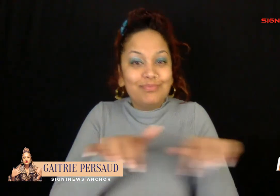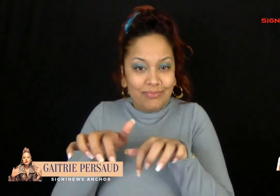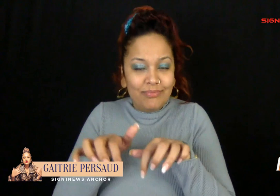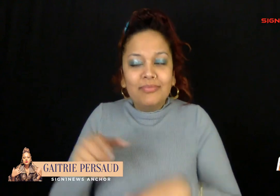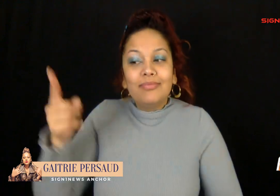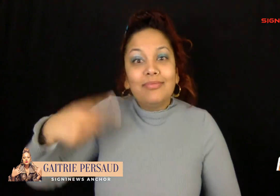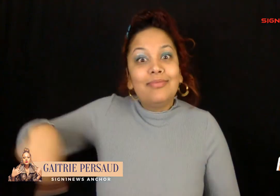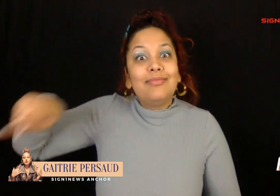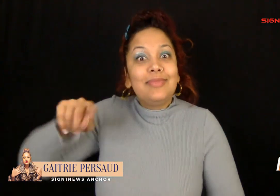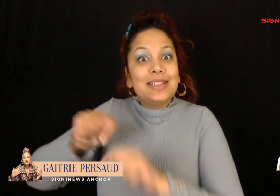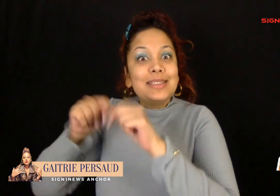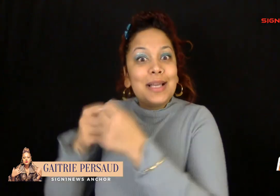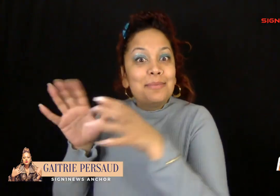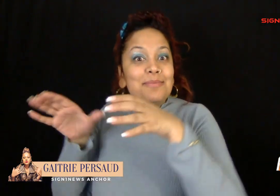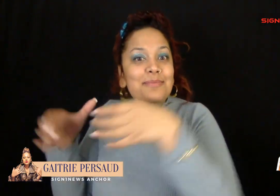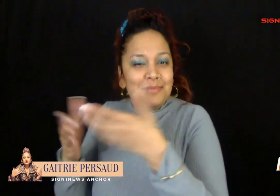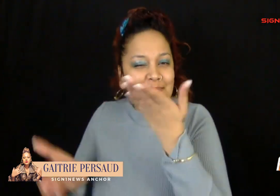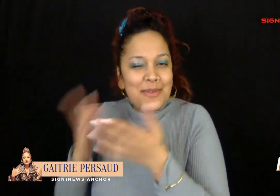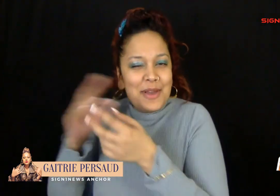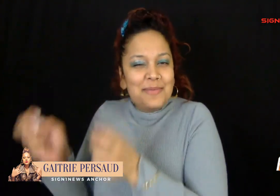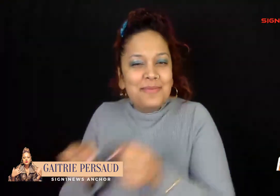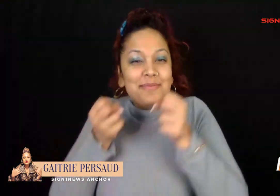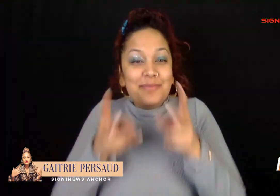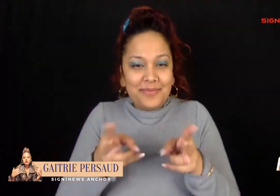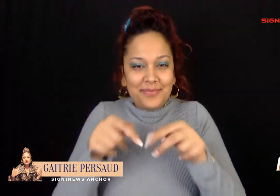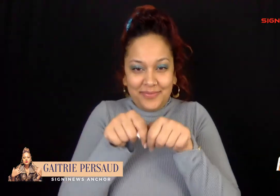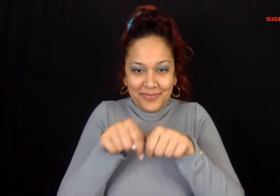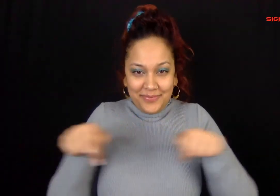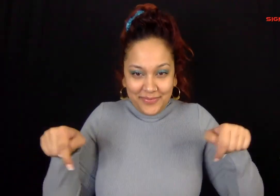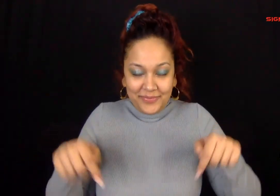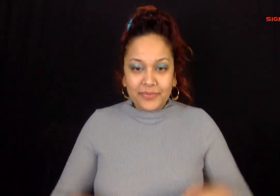during this update we may add it at the bottom of the screen.